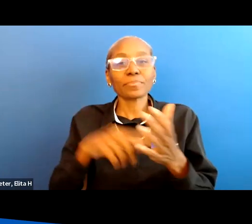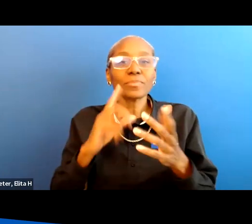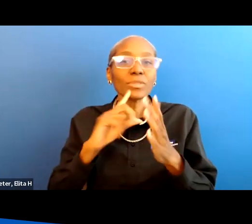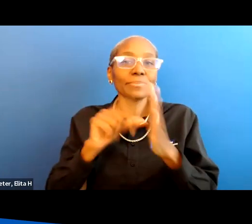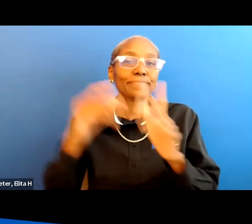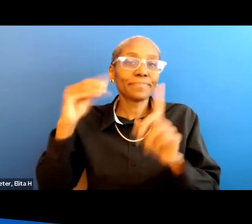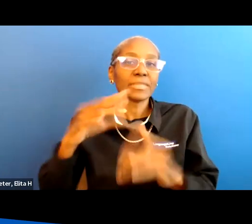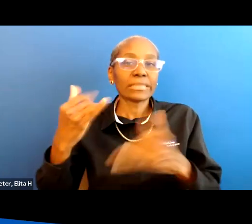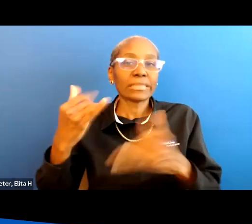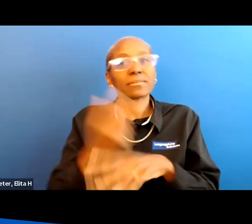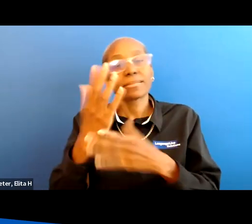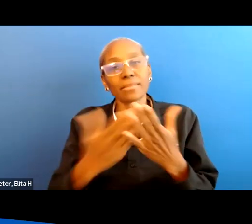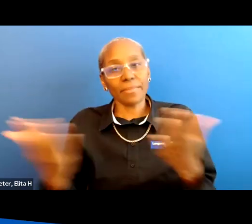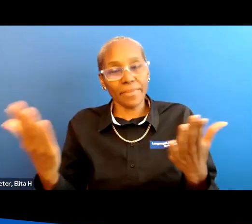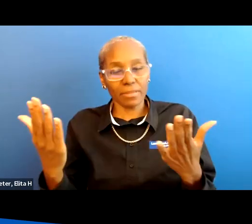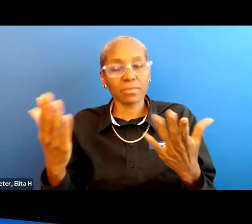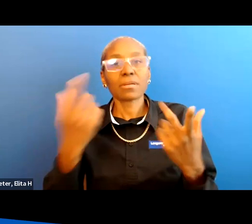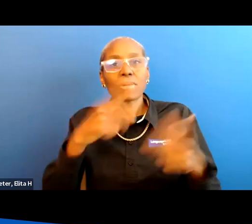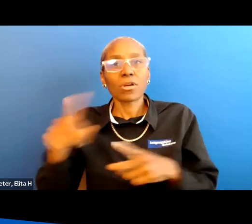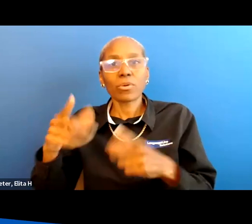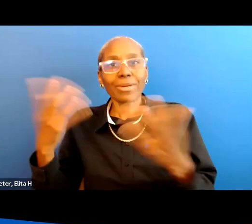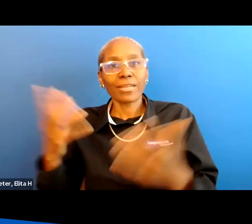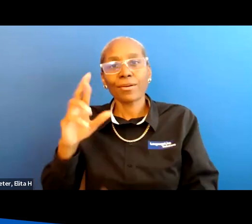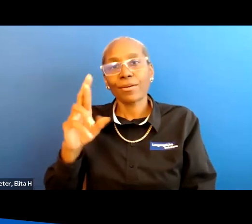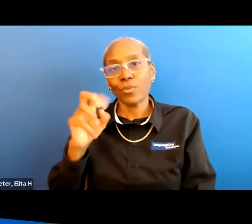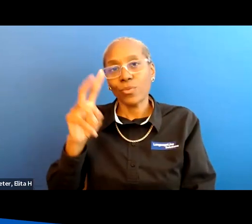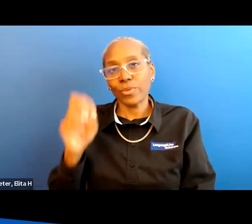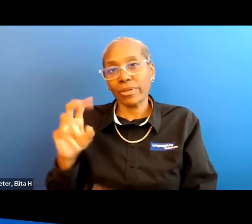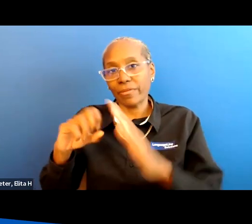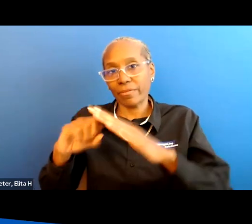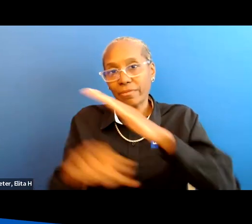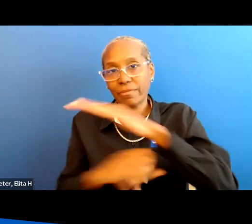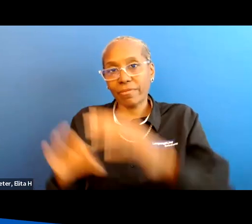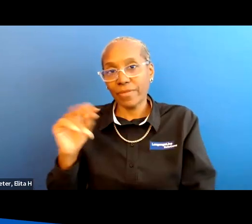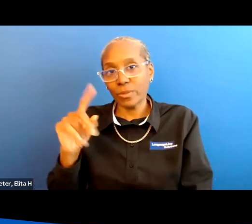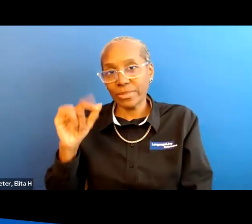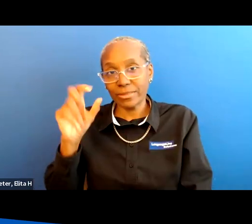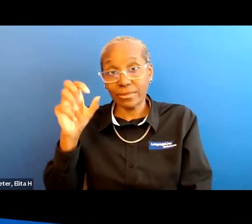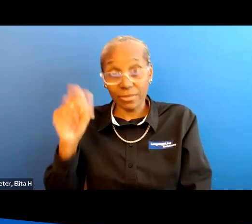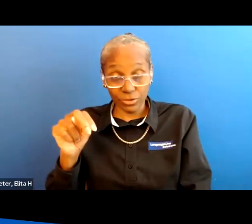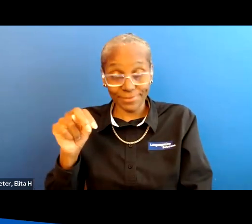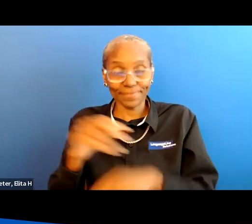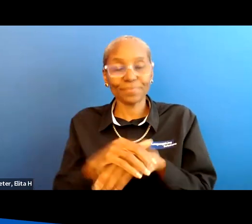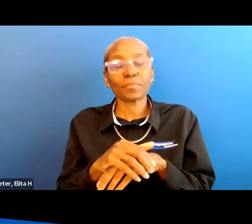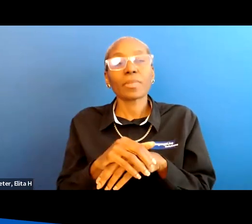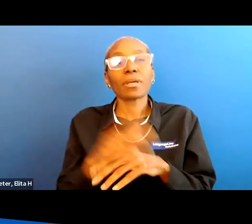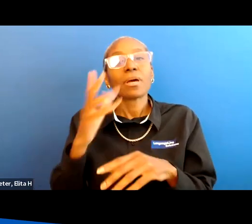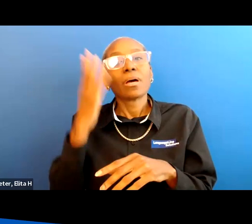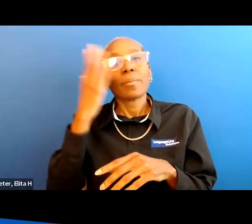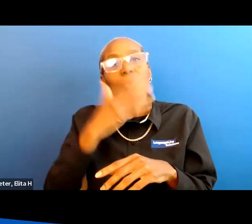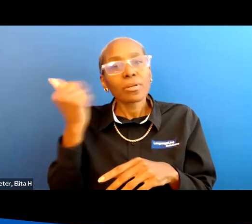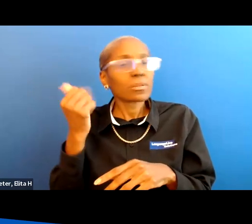uh today some of the things that's going on at the reeve foundation the christopher and dana reeve foundation um because